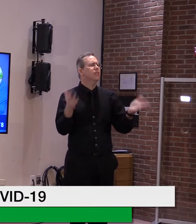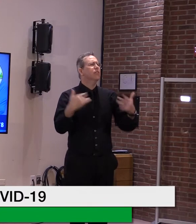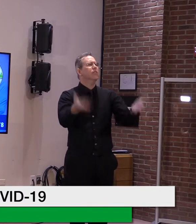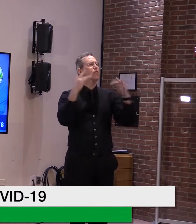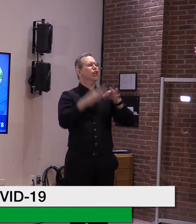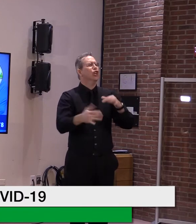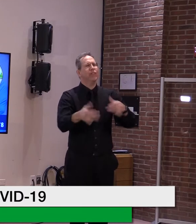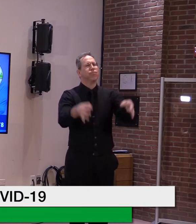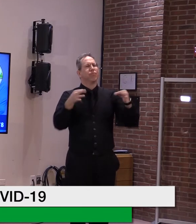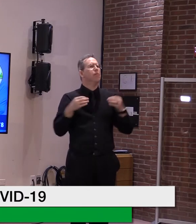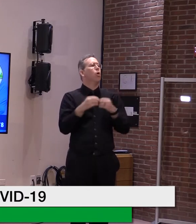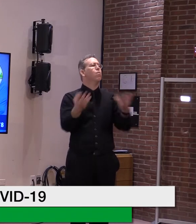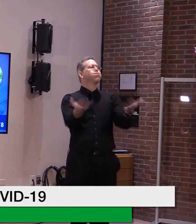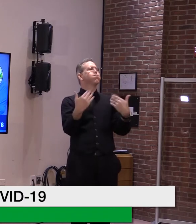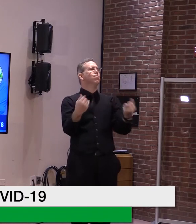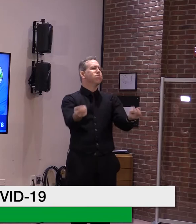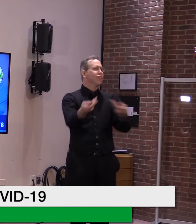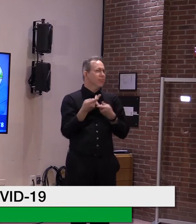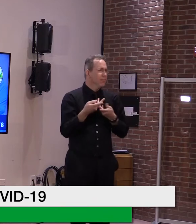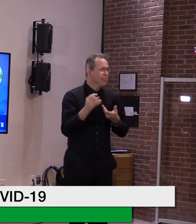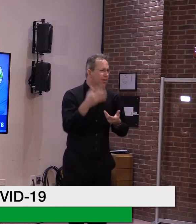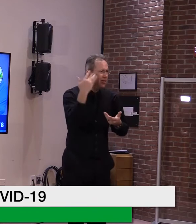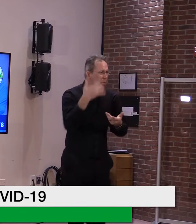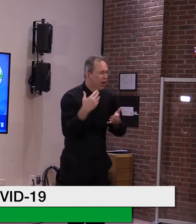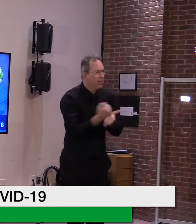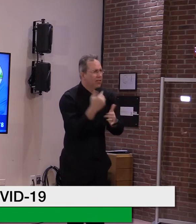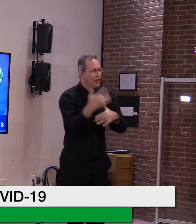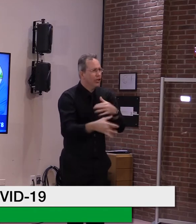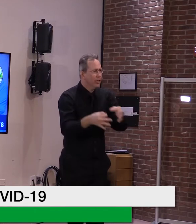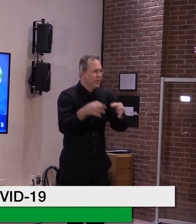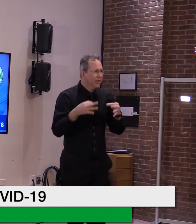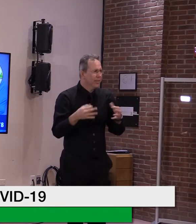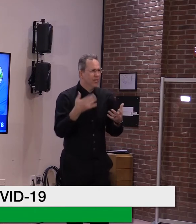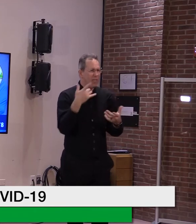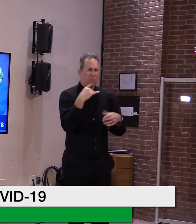Let's get them scheduled. Let's get, let's get vaccine out there to people.